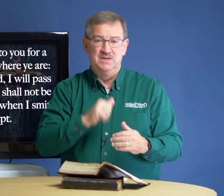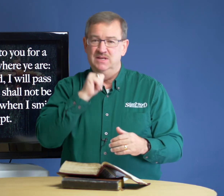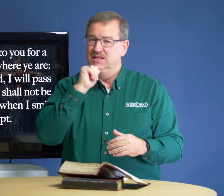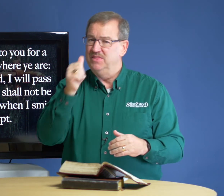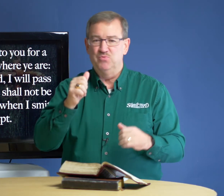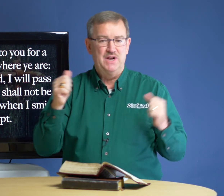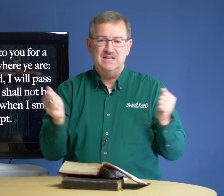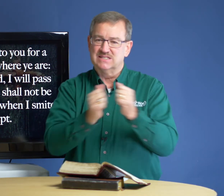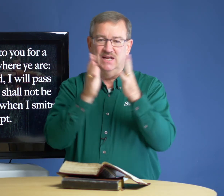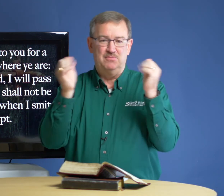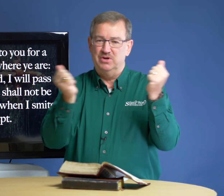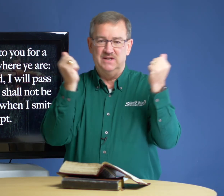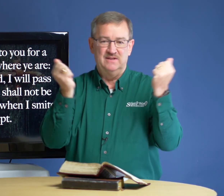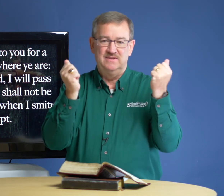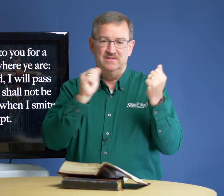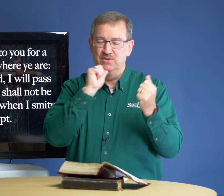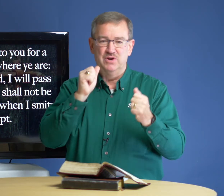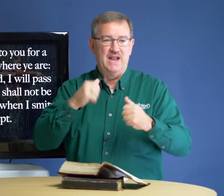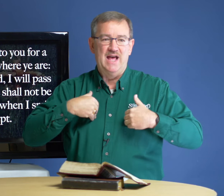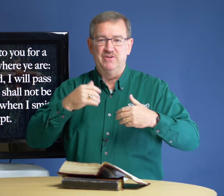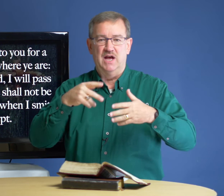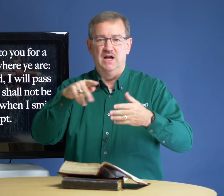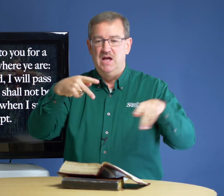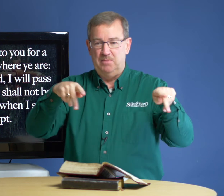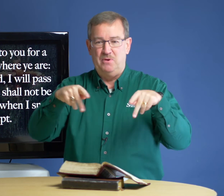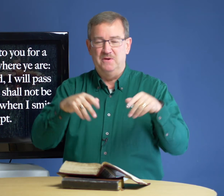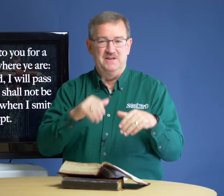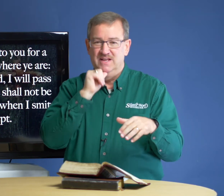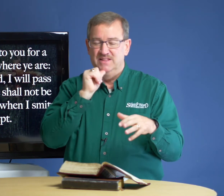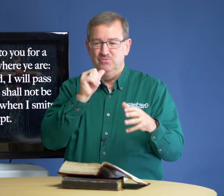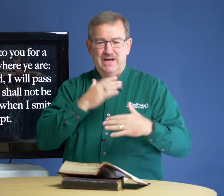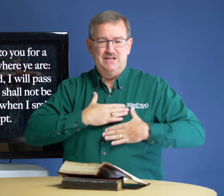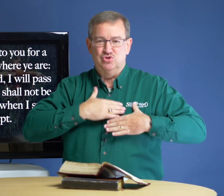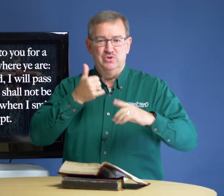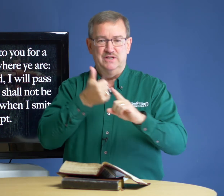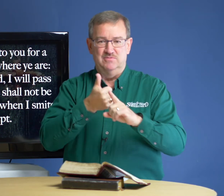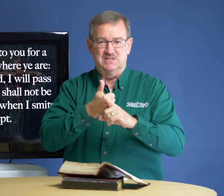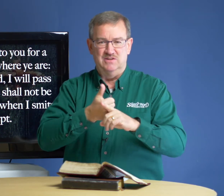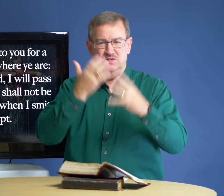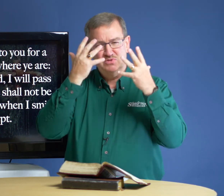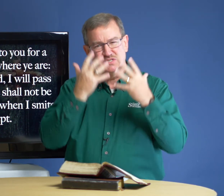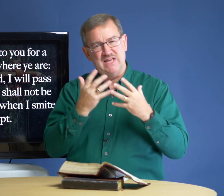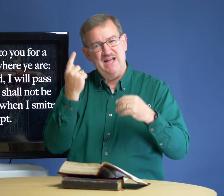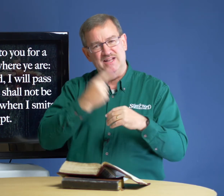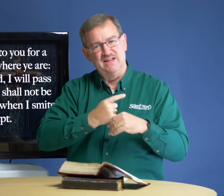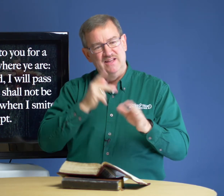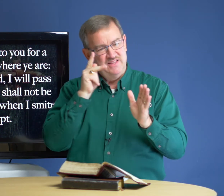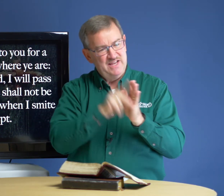they were not celebrating. They were not having a party. They were not enjoying themselves. It was a sad day. They had